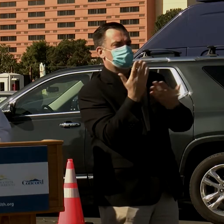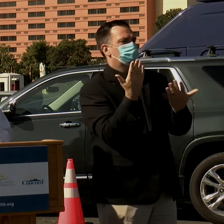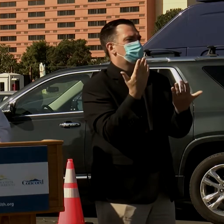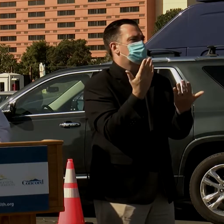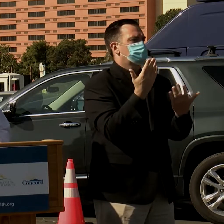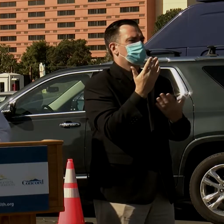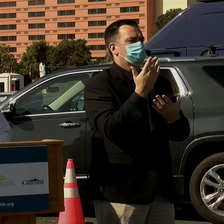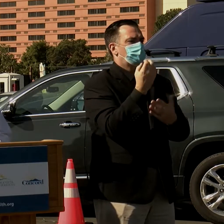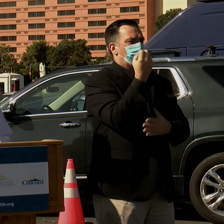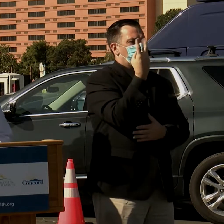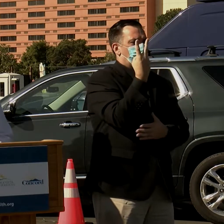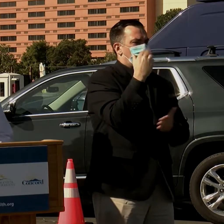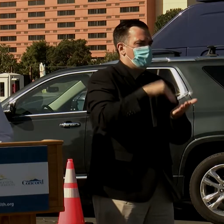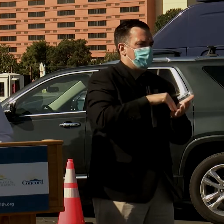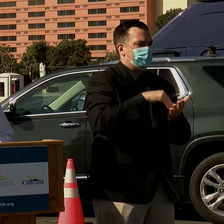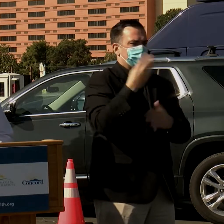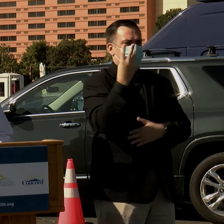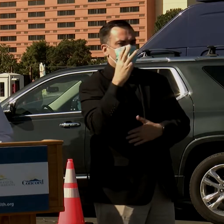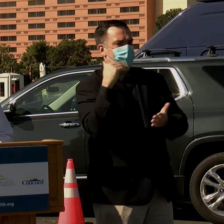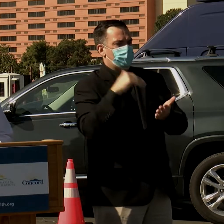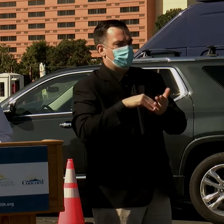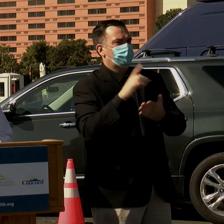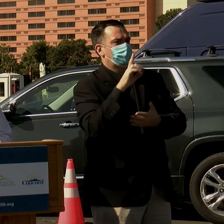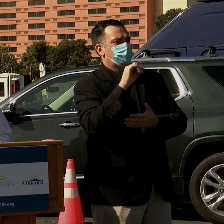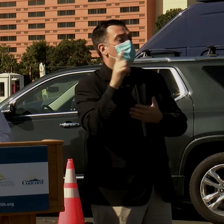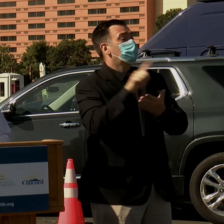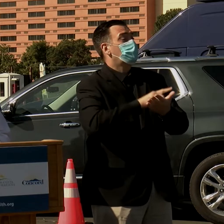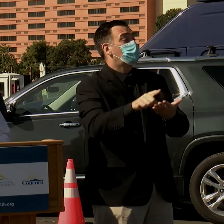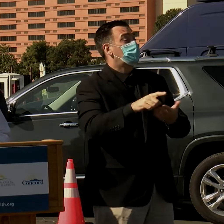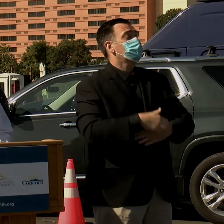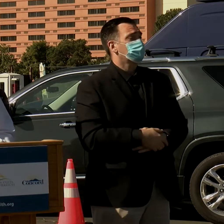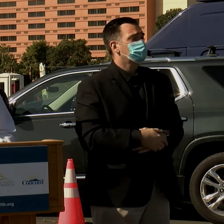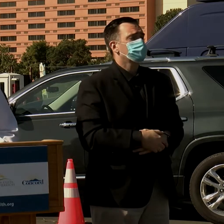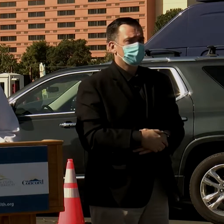12,000 and 16,000 doses a week.